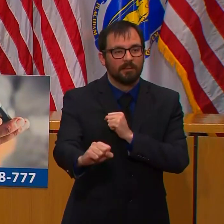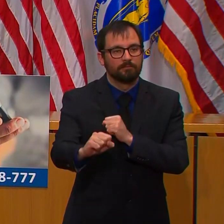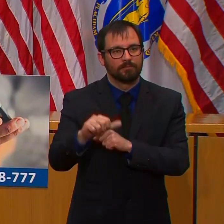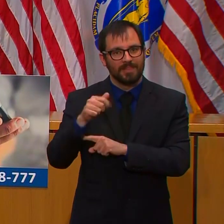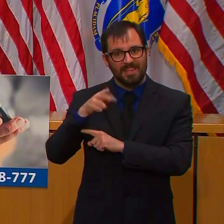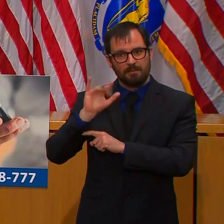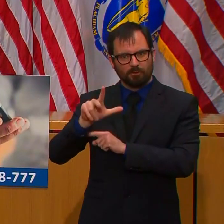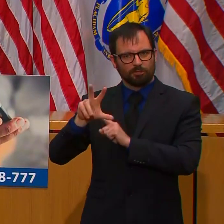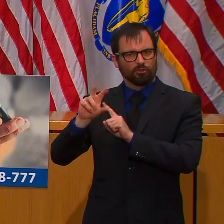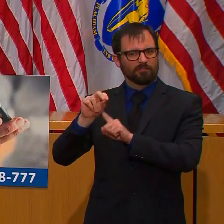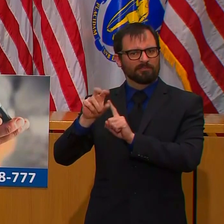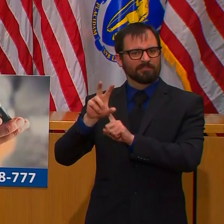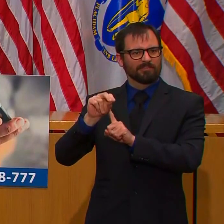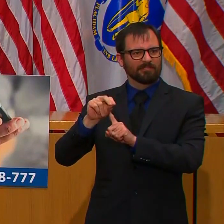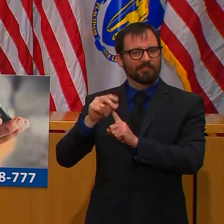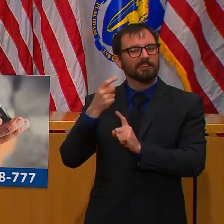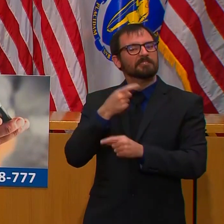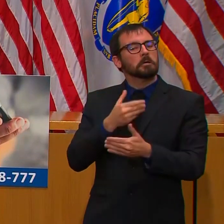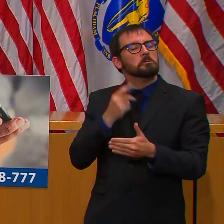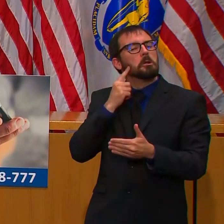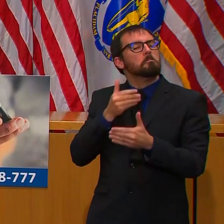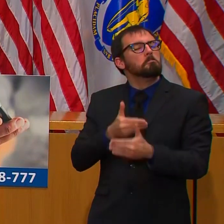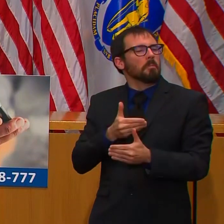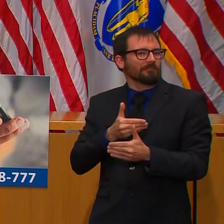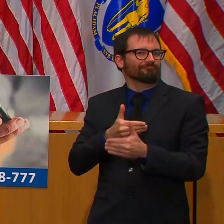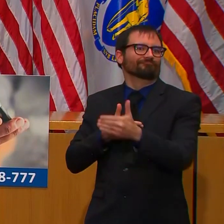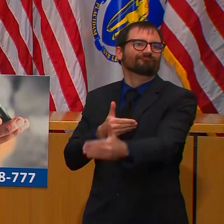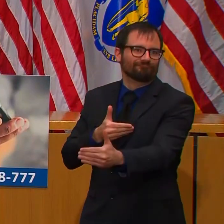nationally sometime in the next two weeks.